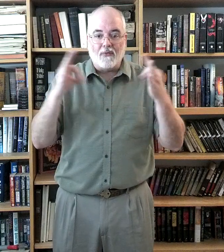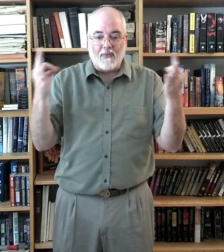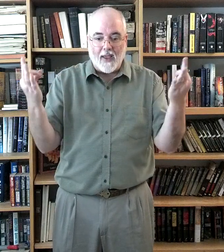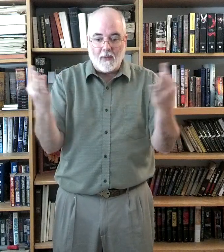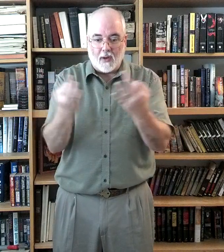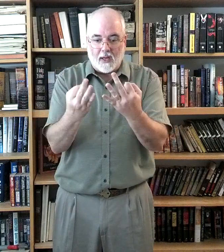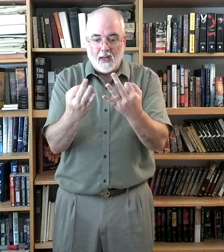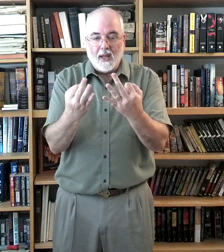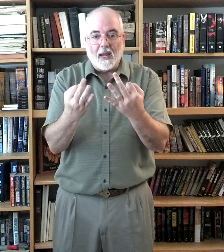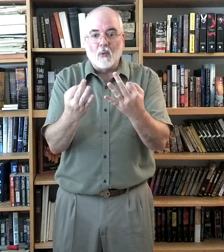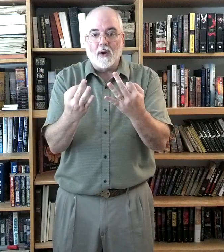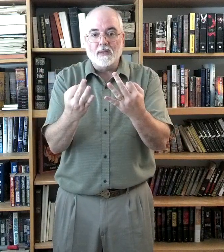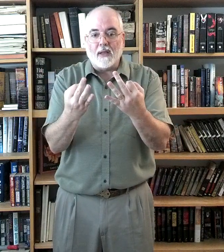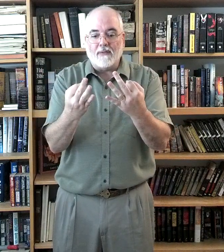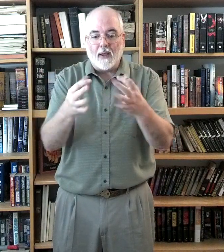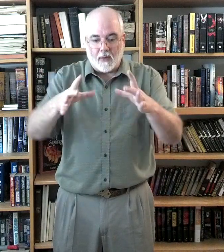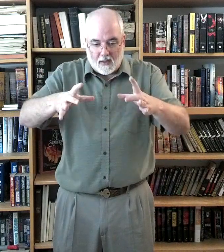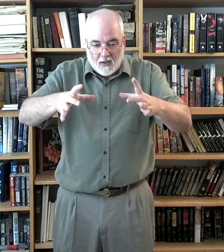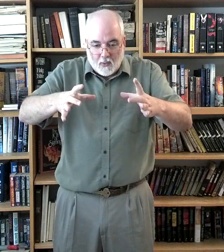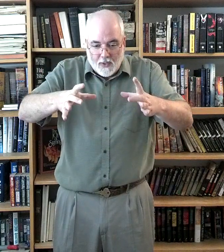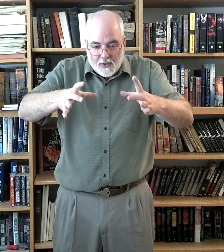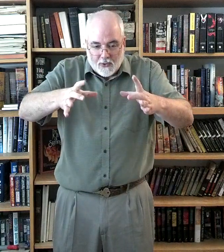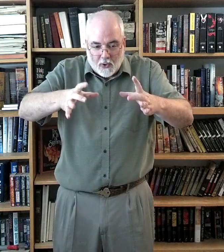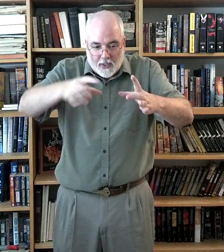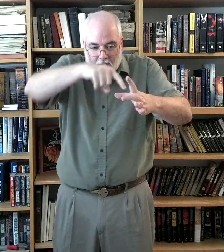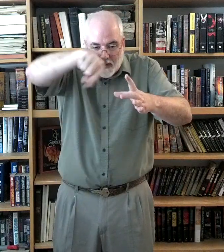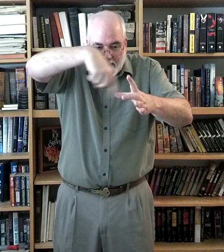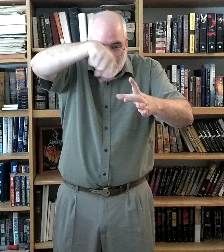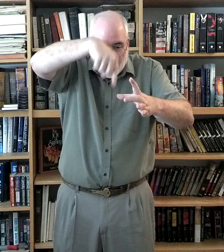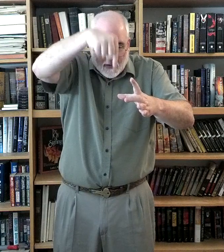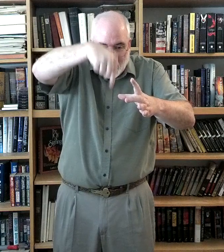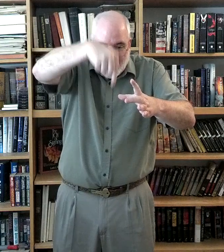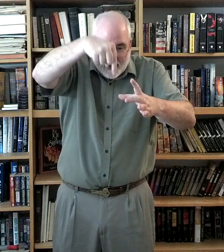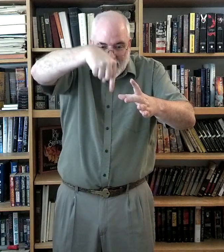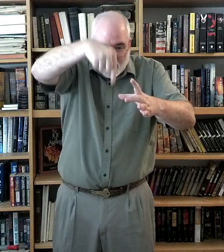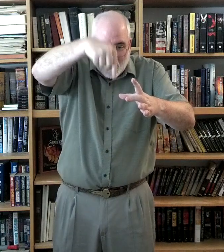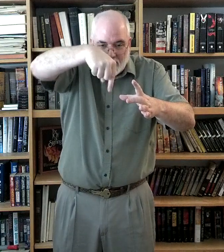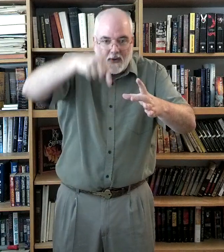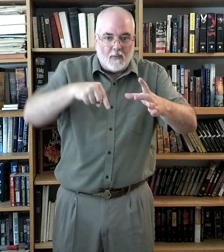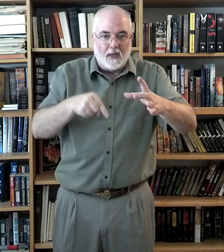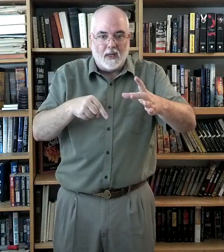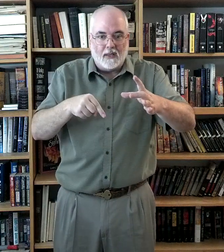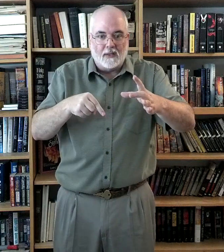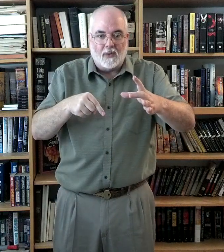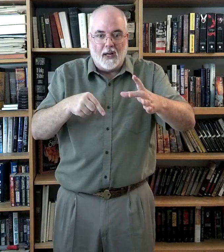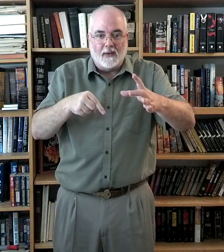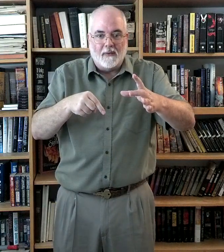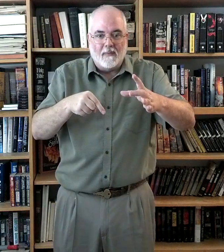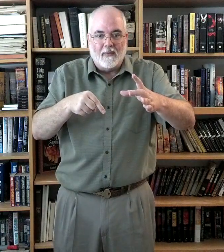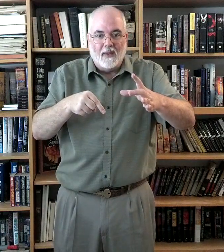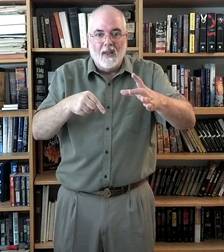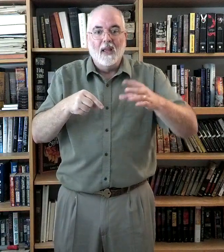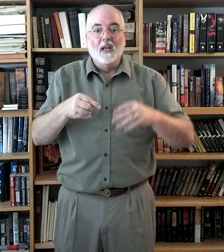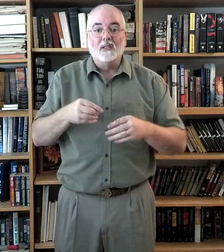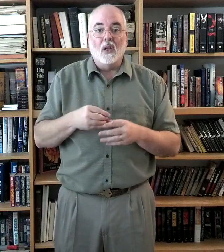family. And where is that family? We just drew it. It's right here. That's where the family is. Right? So,